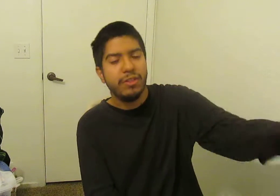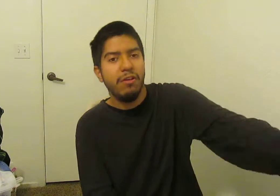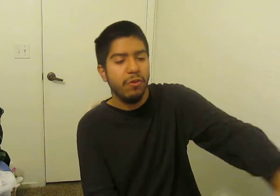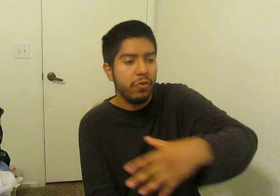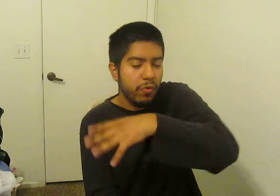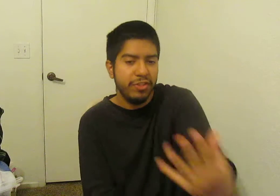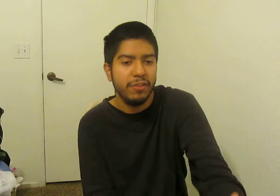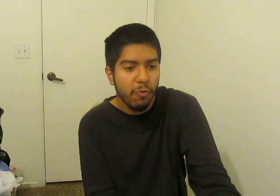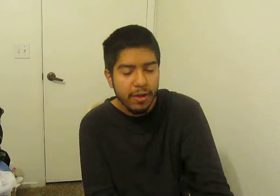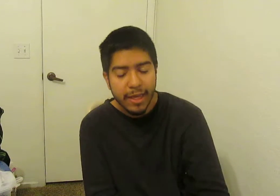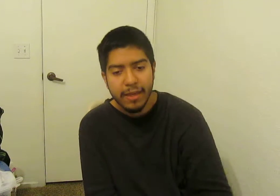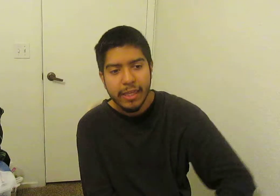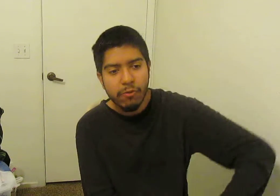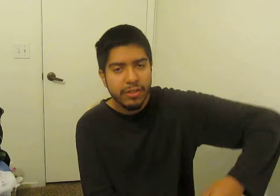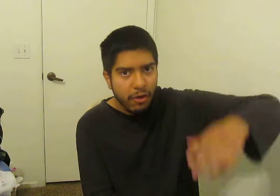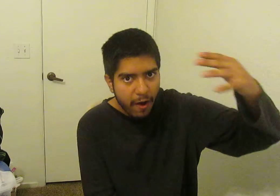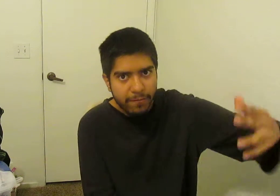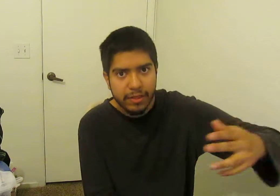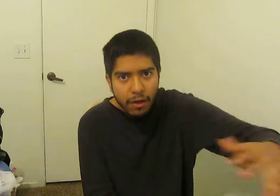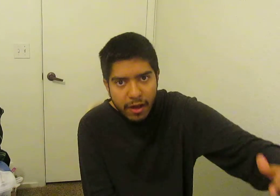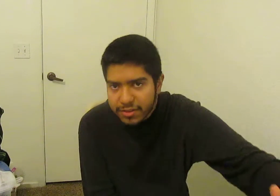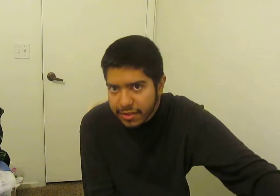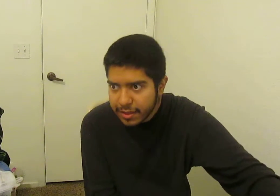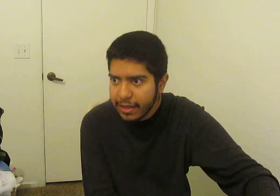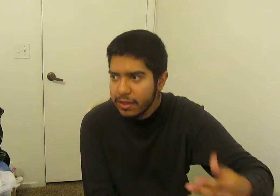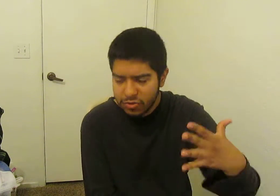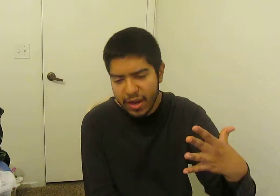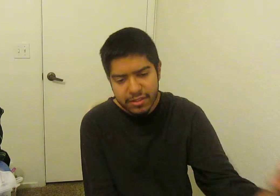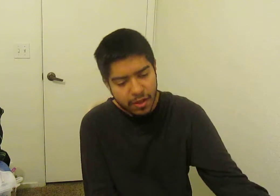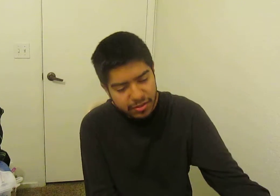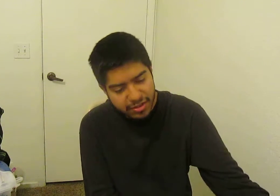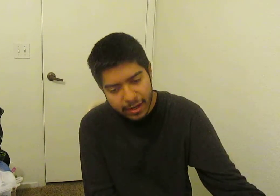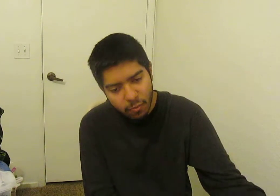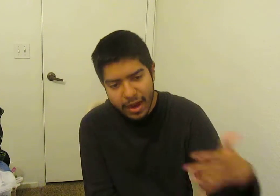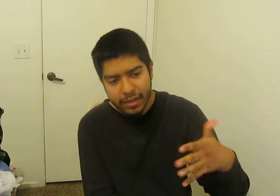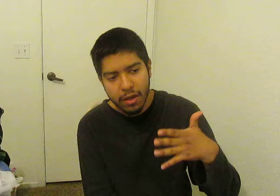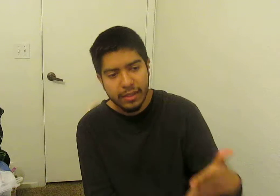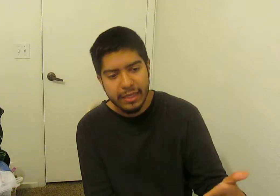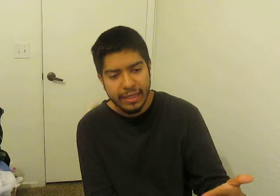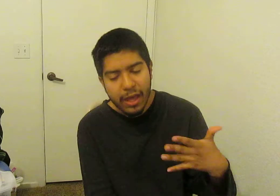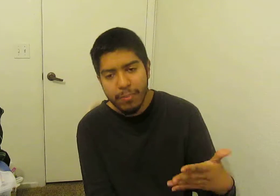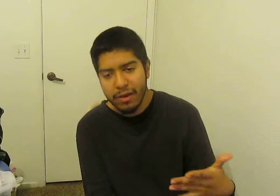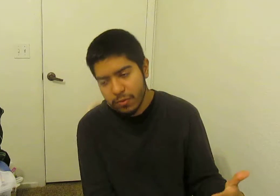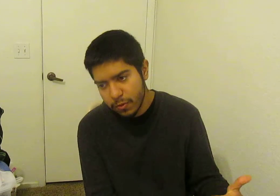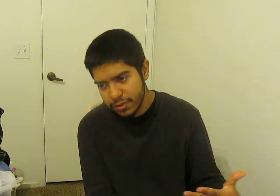saw in Tokyo Ghouls Season 1, he was in conflict constantly trying to understand why did Kaneki help out ghouls?